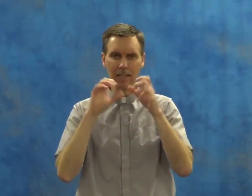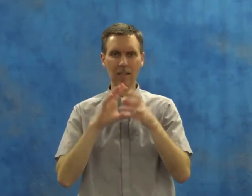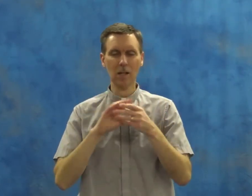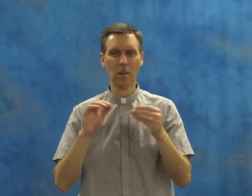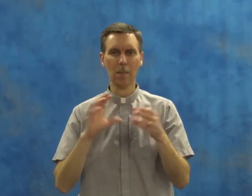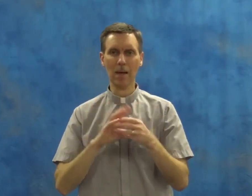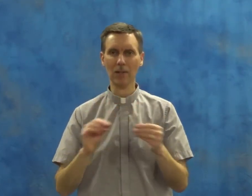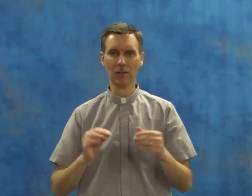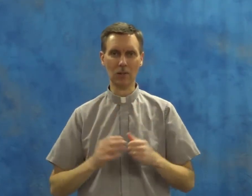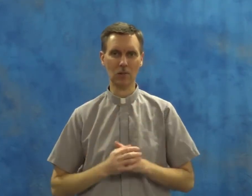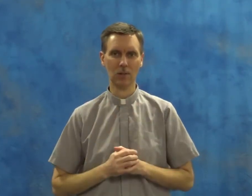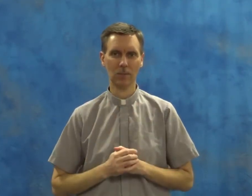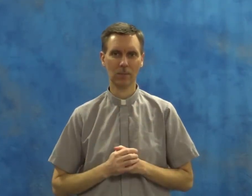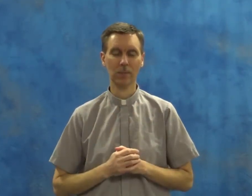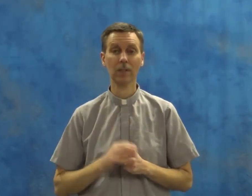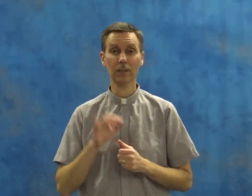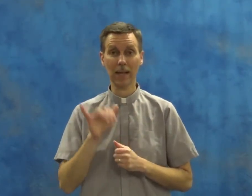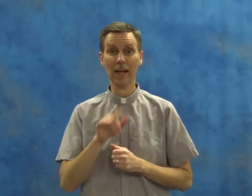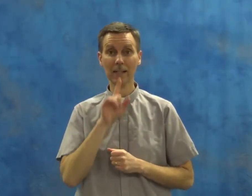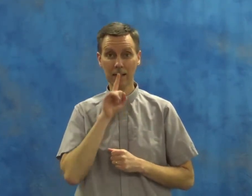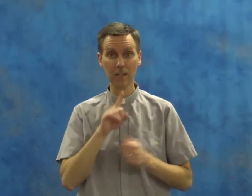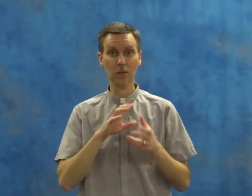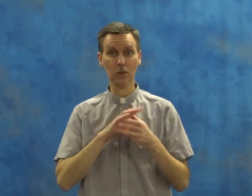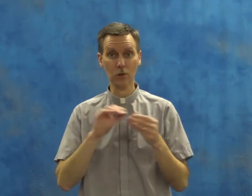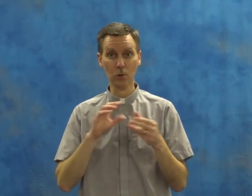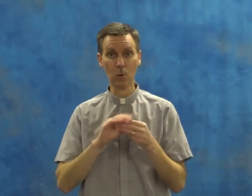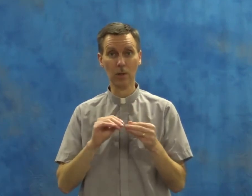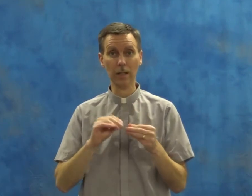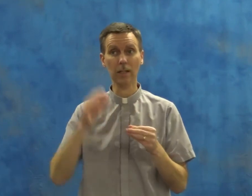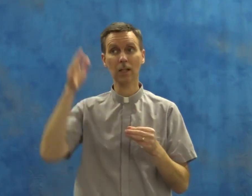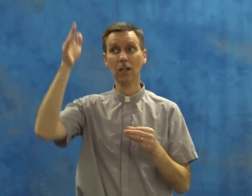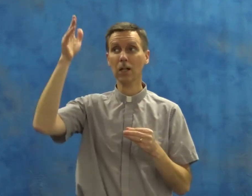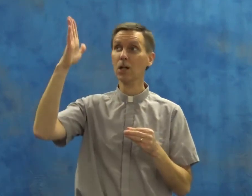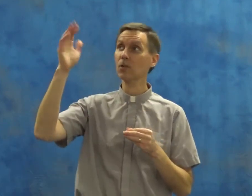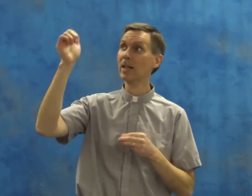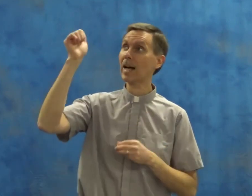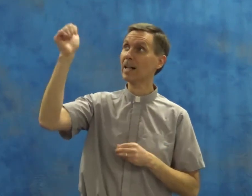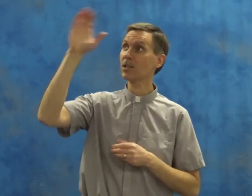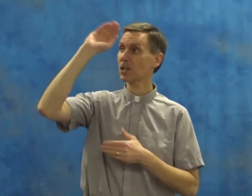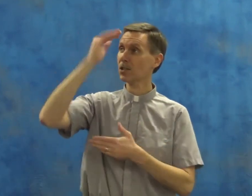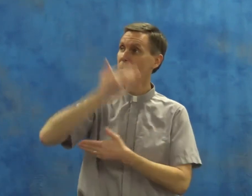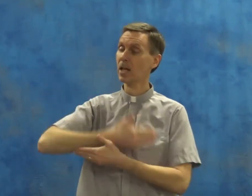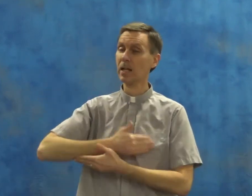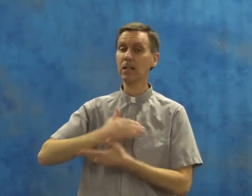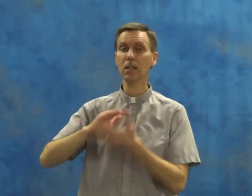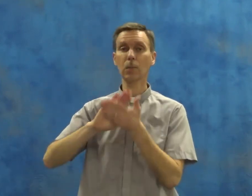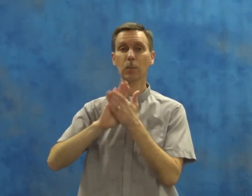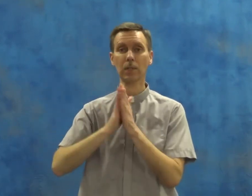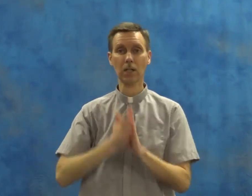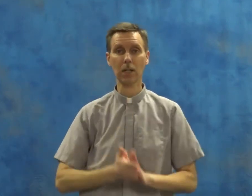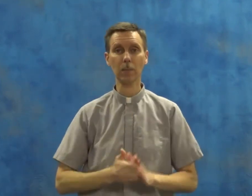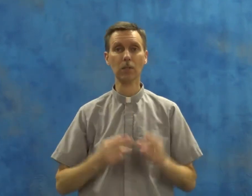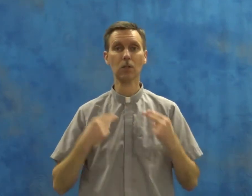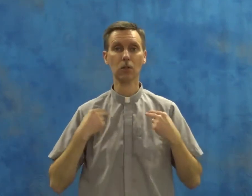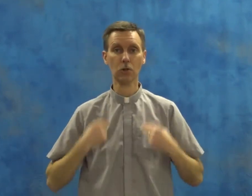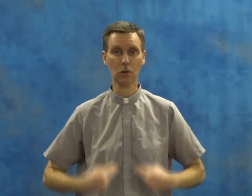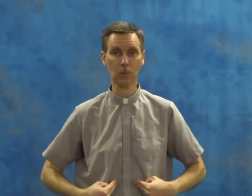message. That is the story of God's Son becoming human,